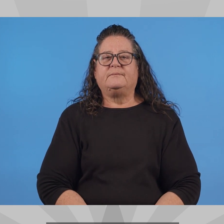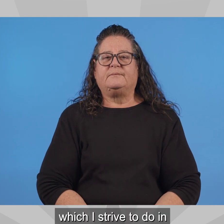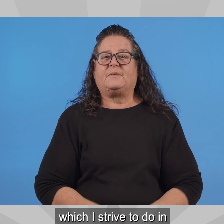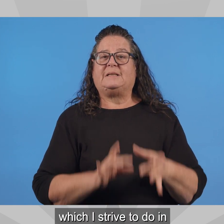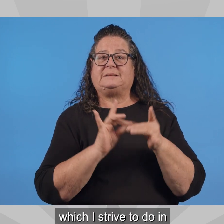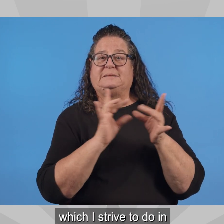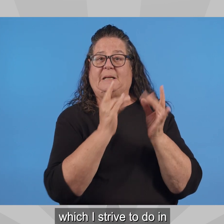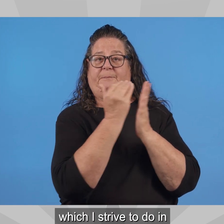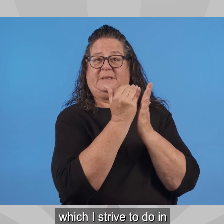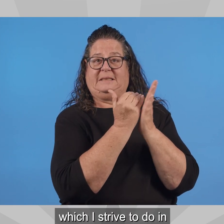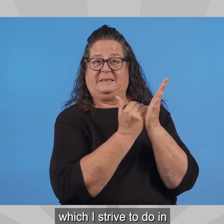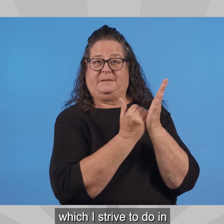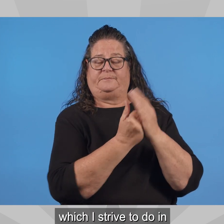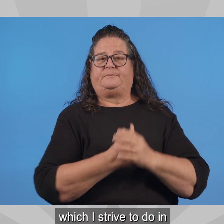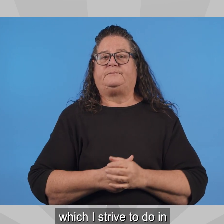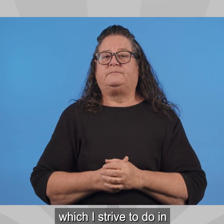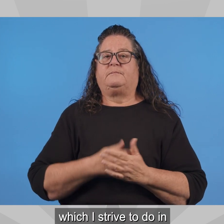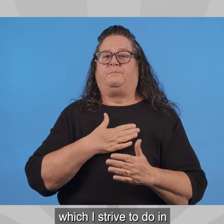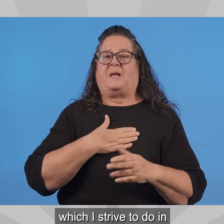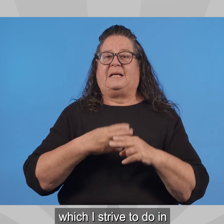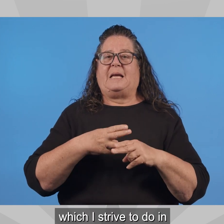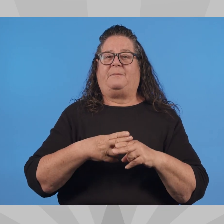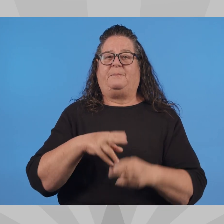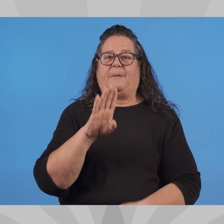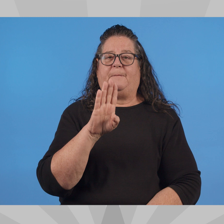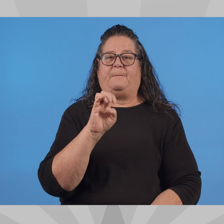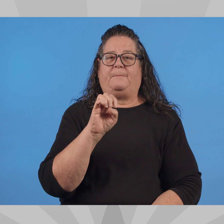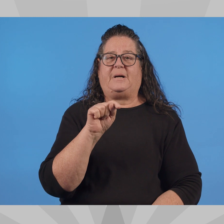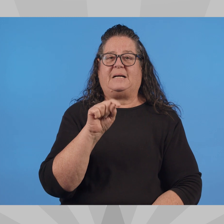feedback, which I strive to do in any capacity I serve.